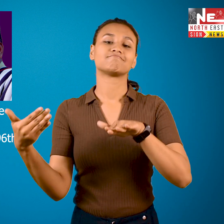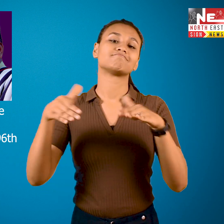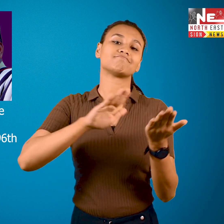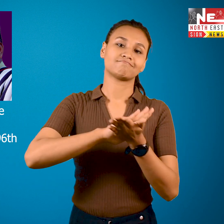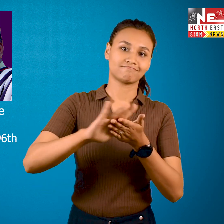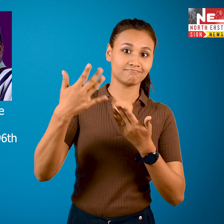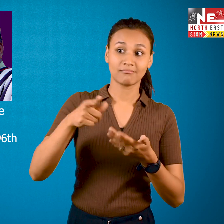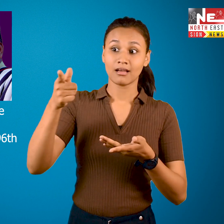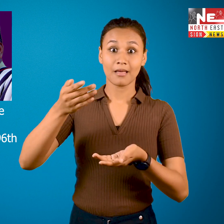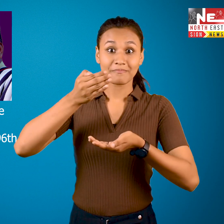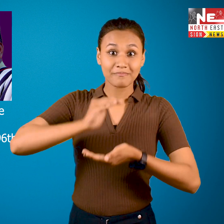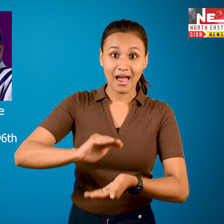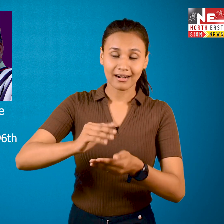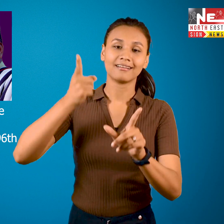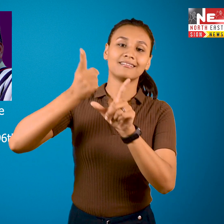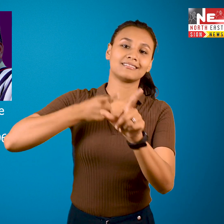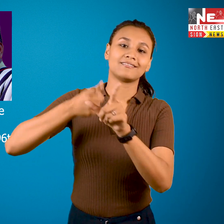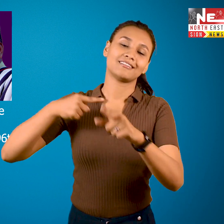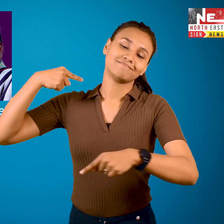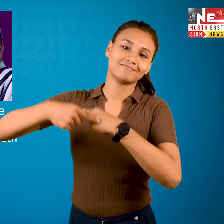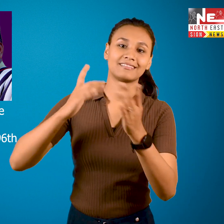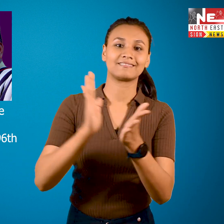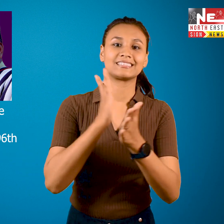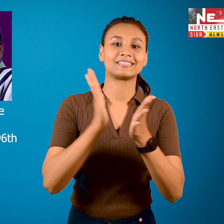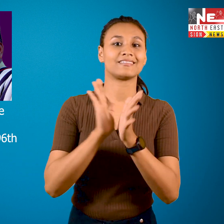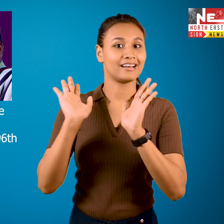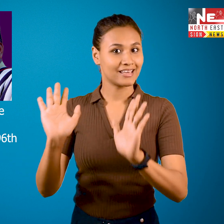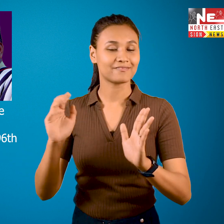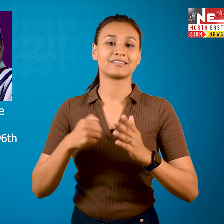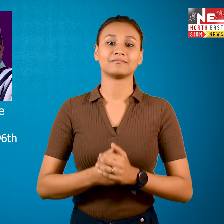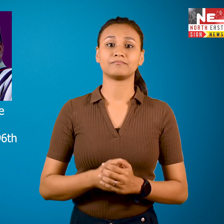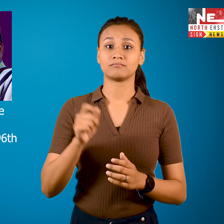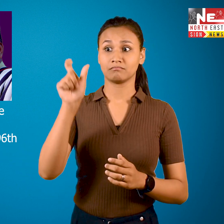Sudhakanta Bhupen Hazarikaz's 96th birth anniversary.